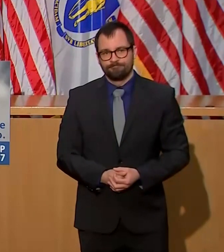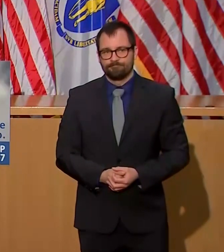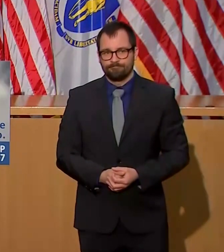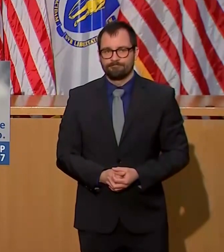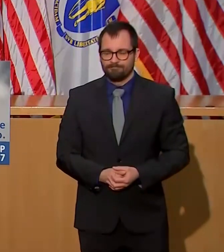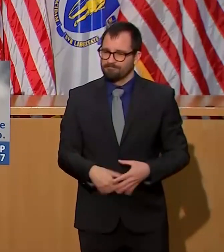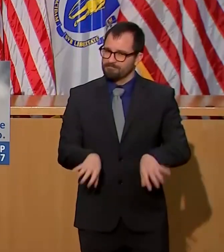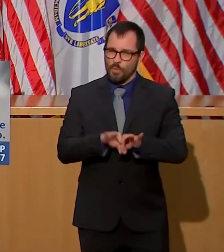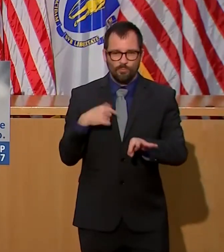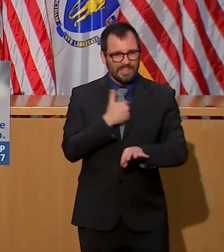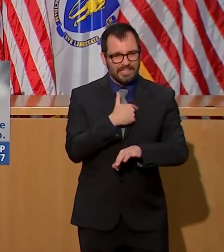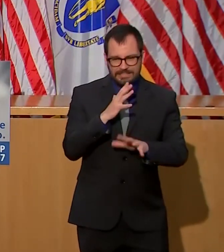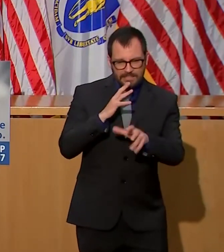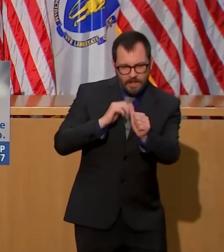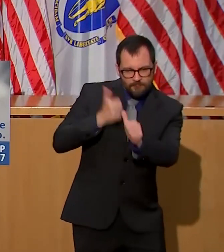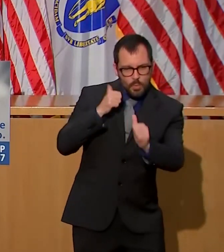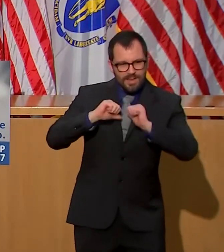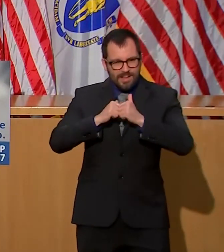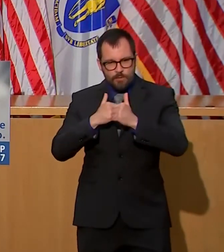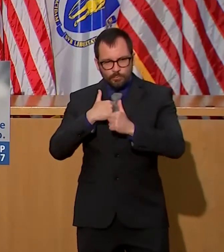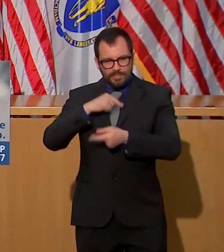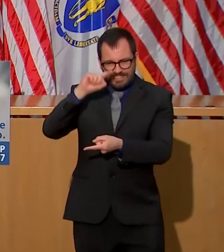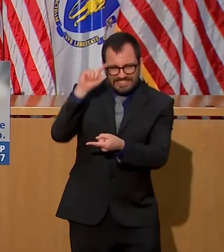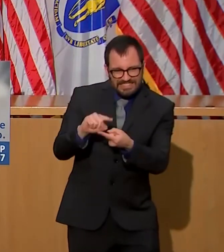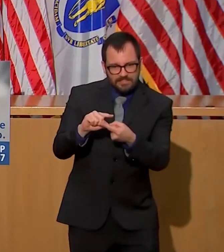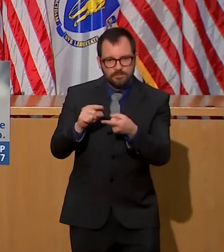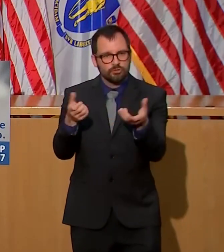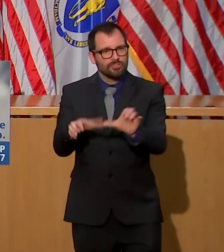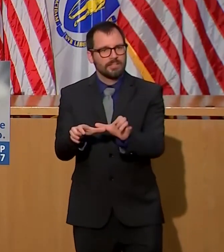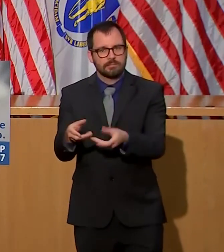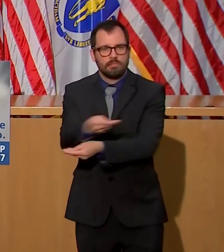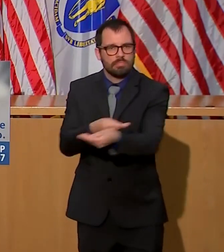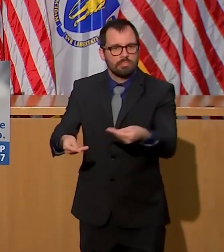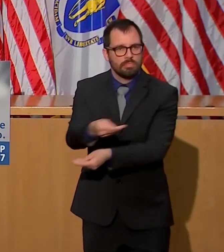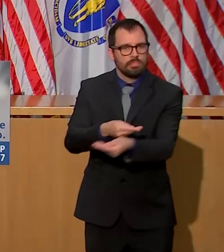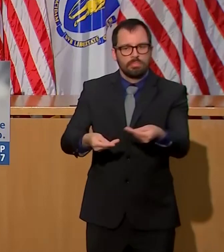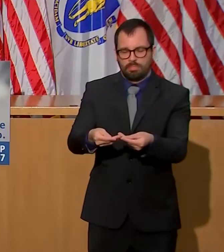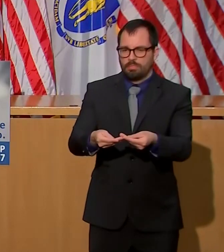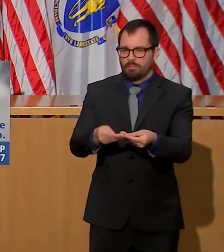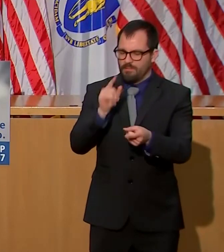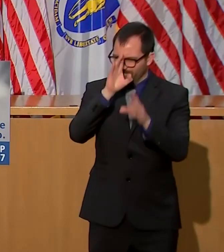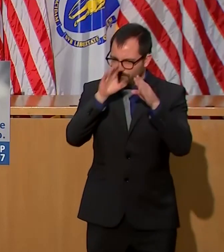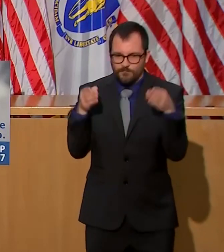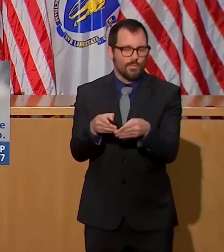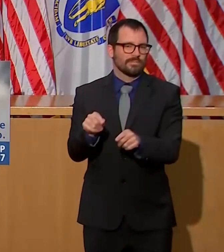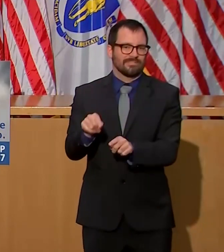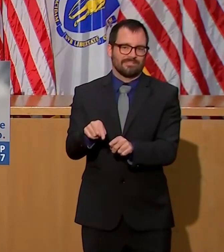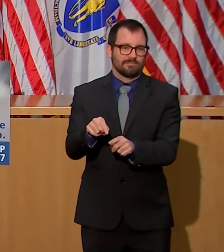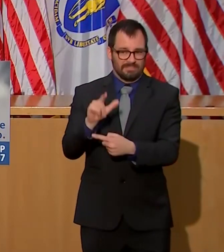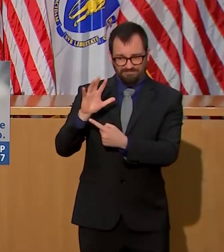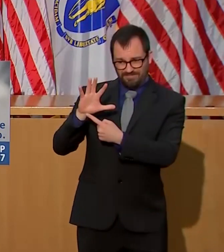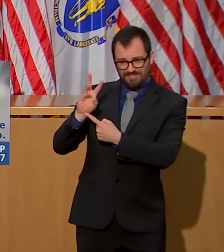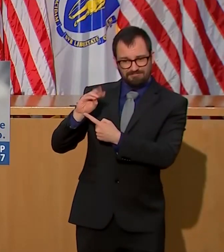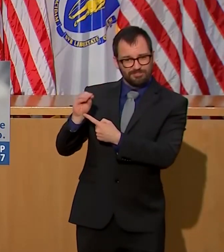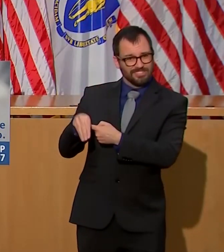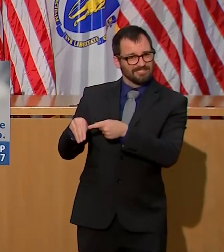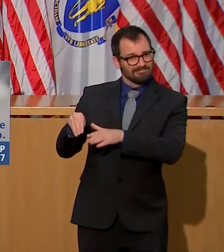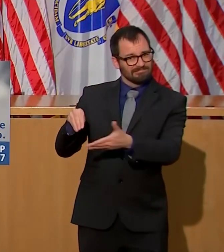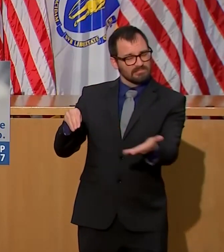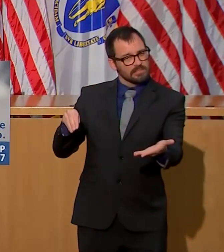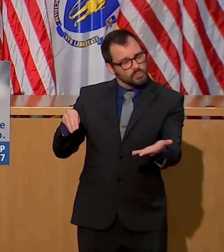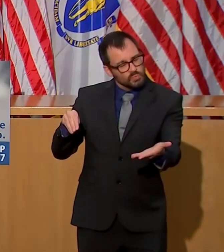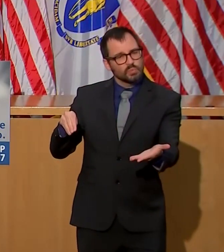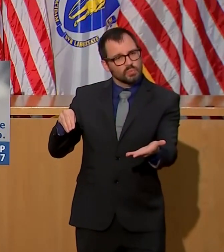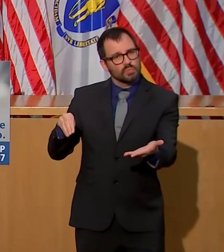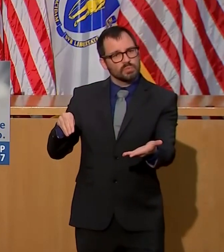that are necessary to get this job done. We here in Massachusetts, as I said earlier in my remarks, are still in the surge